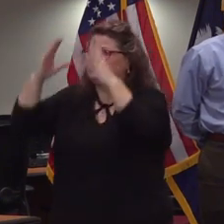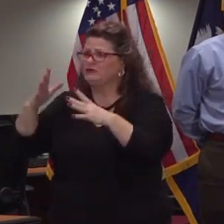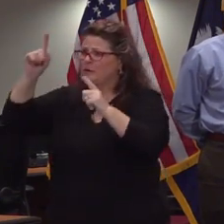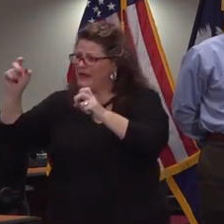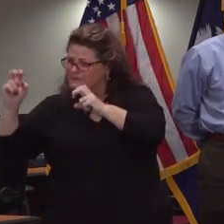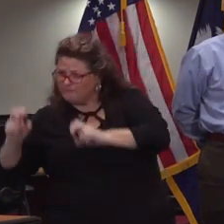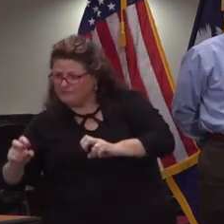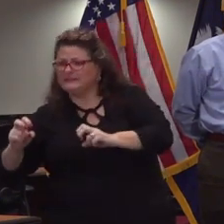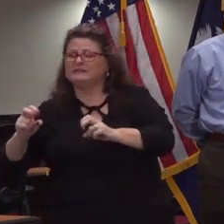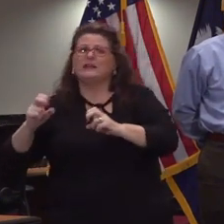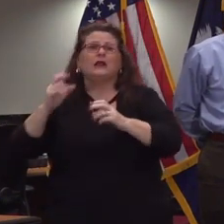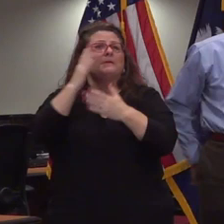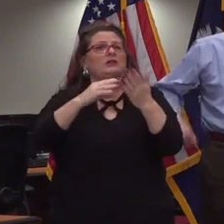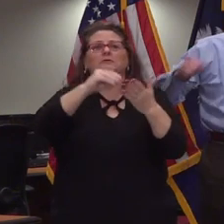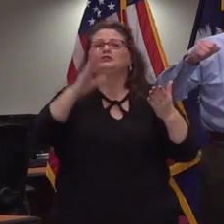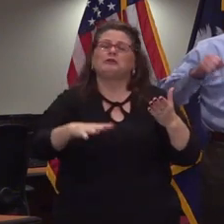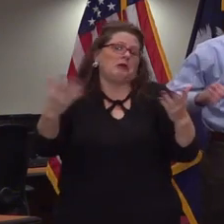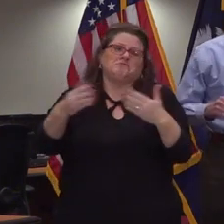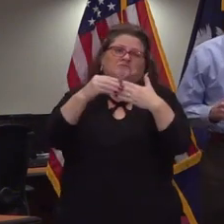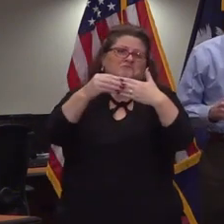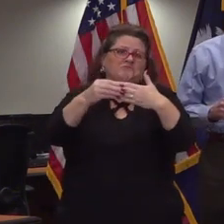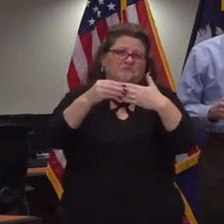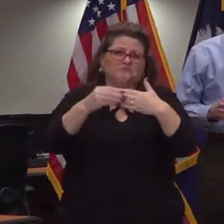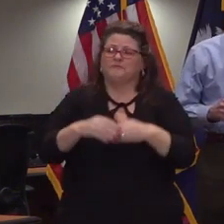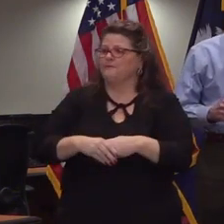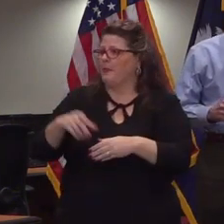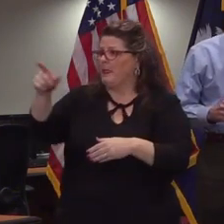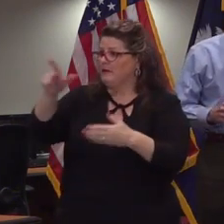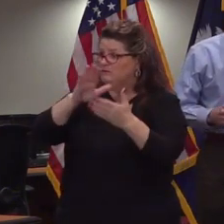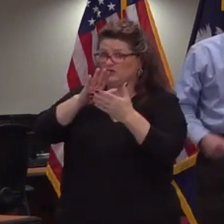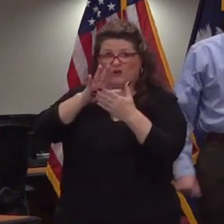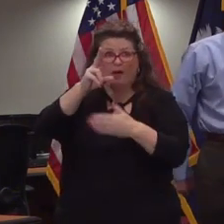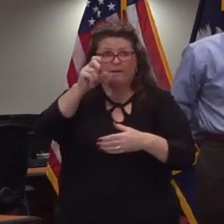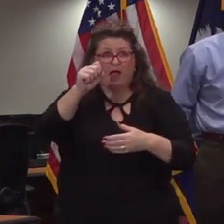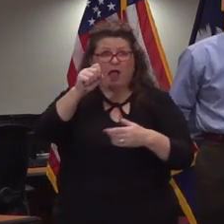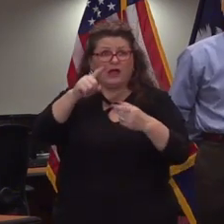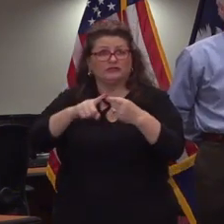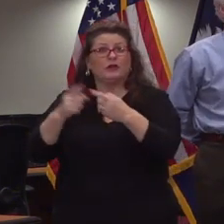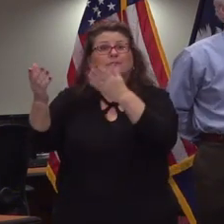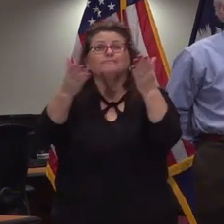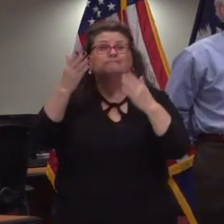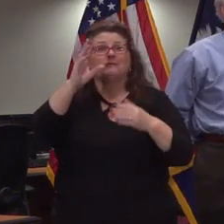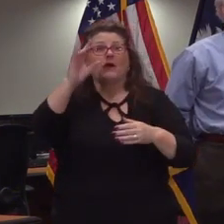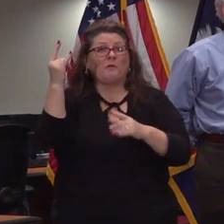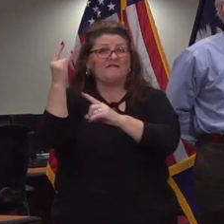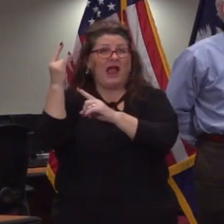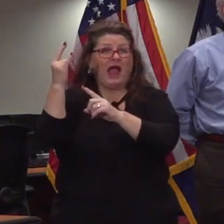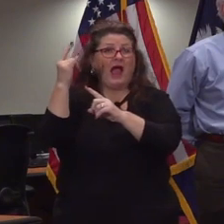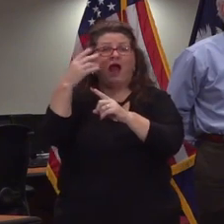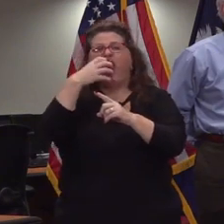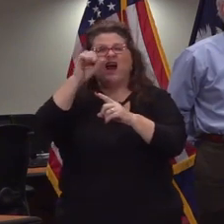one-on-one with a teacher as soon as possible and do you plan to continue the school buses offering the hot spot wi-fi absolutely absolutely